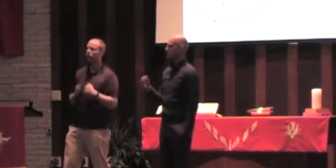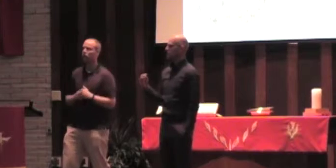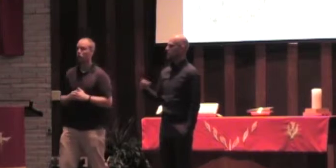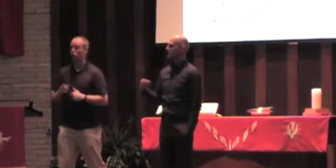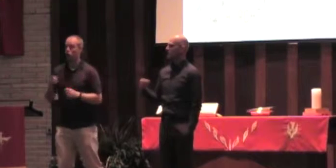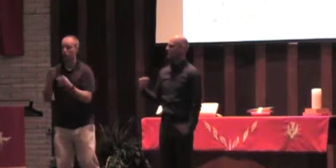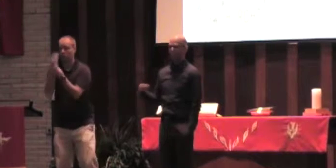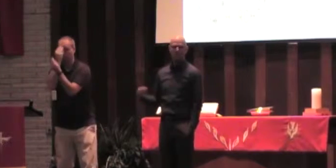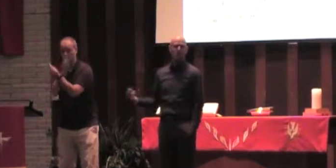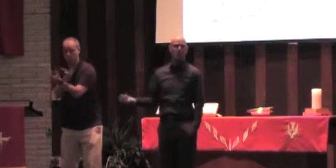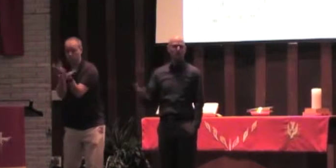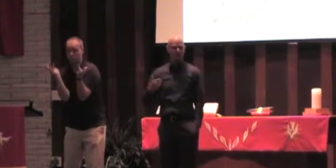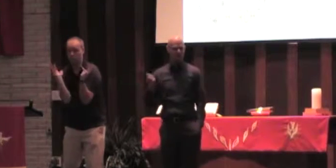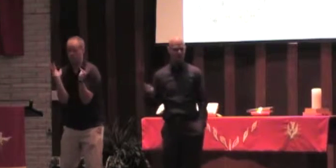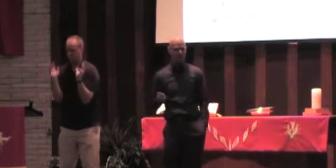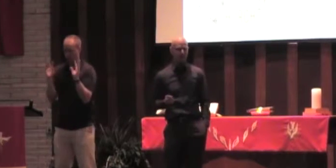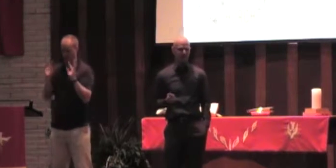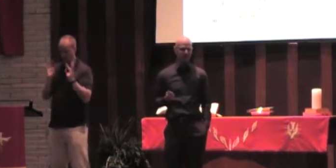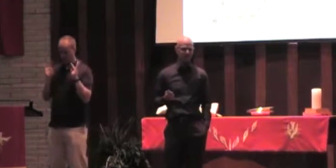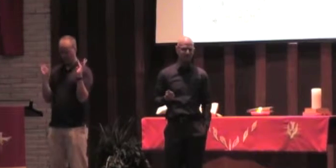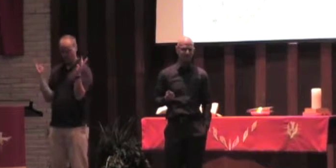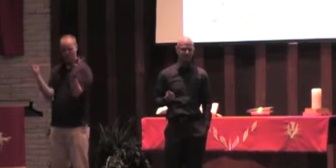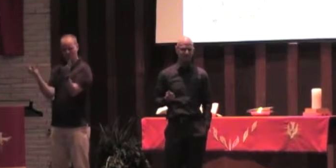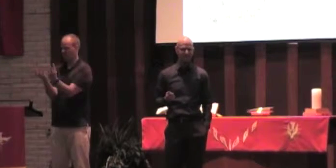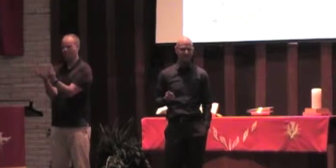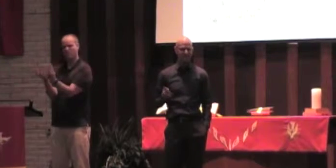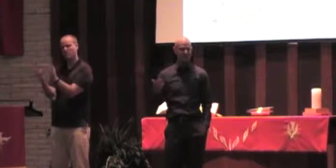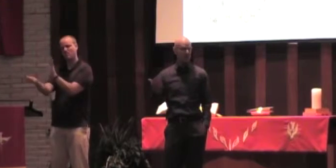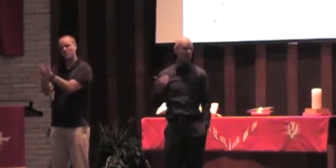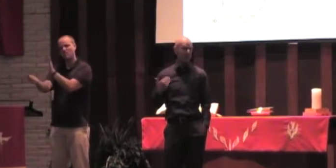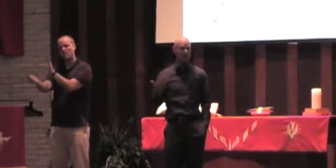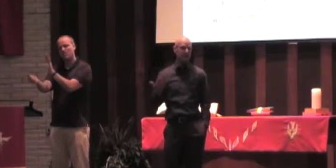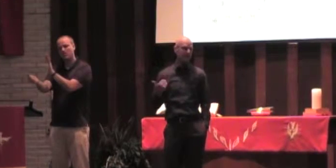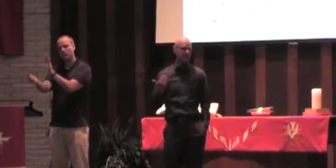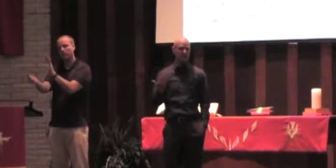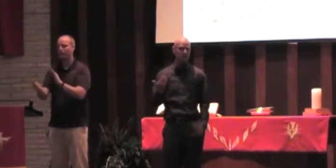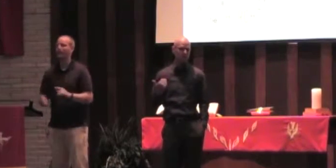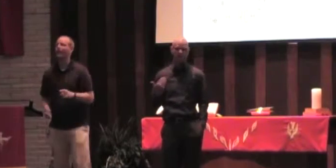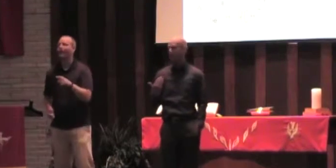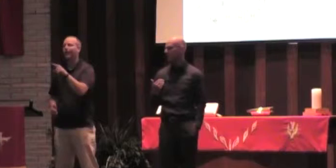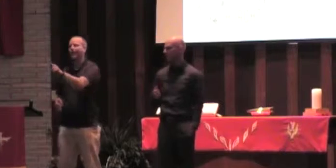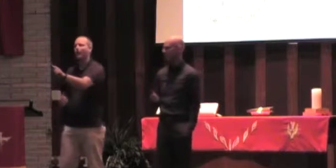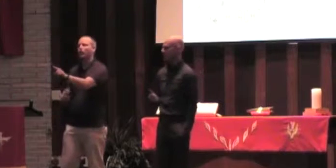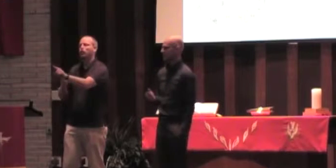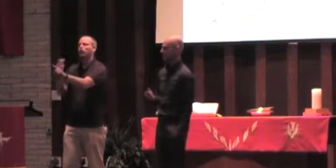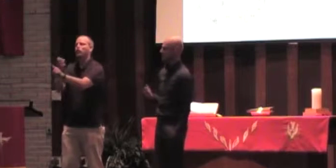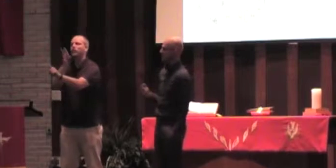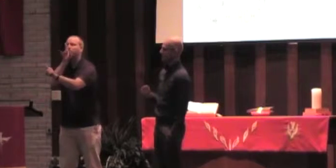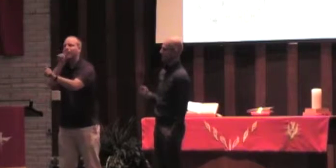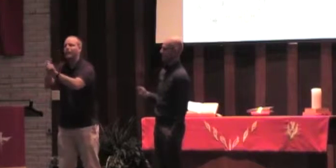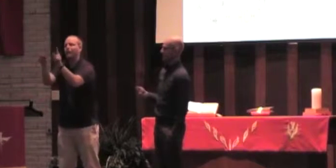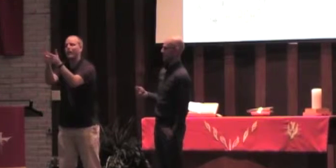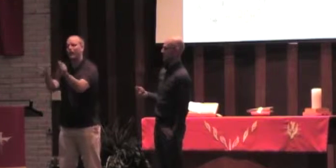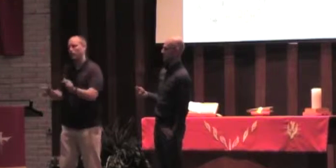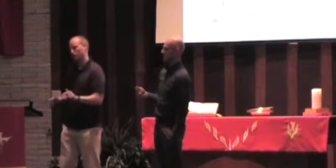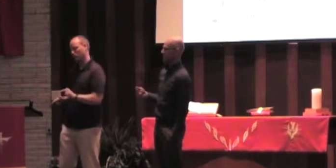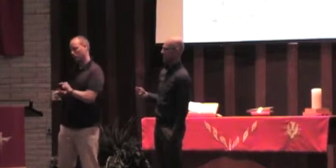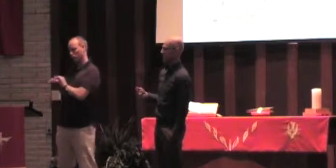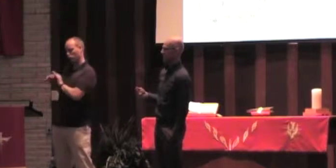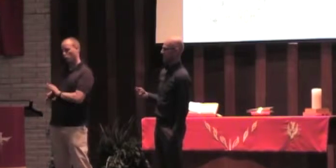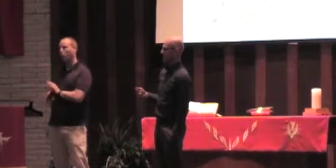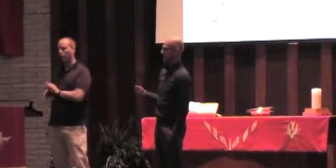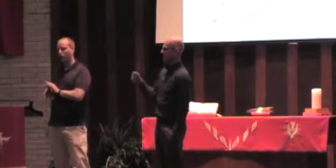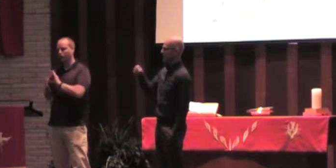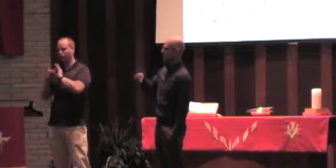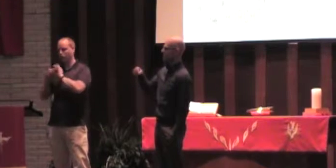said, do not form a circle around my altar. This is all being translated to me later. Because I didn't understand their language.